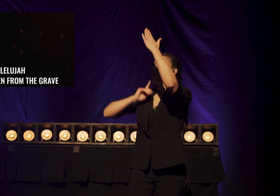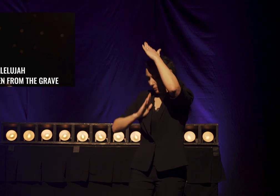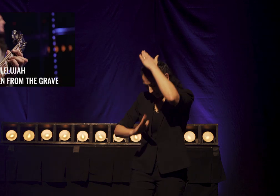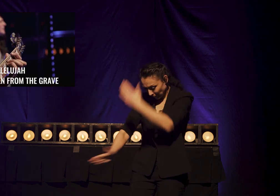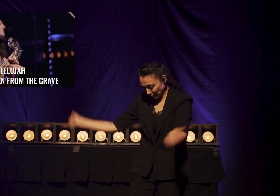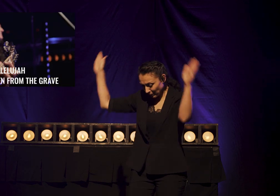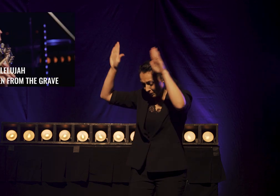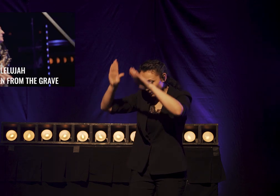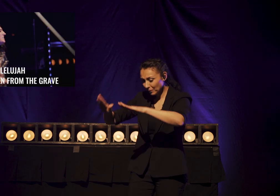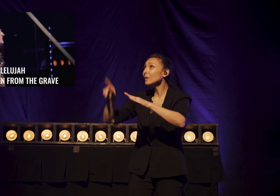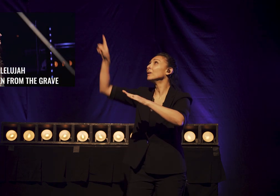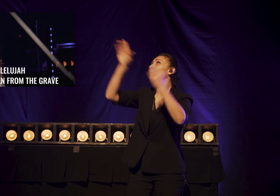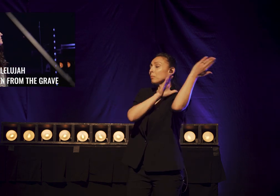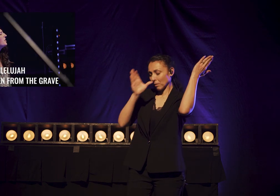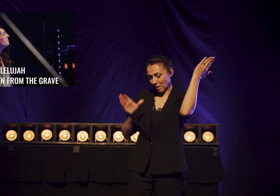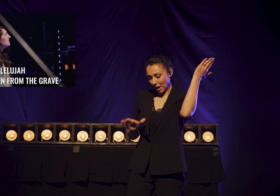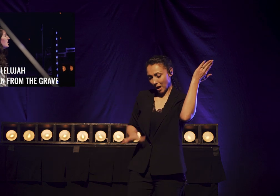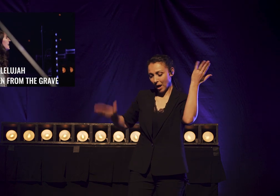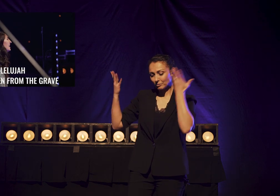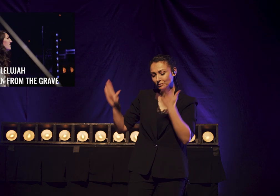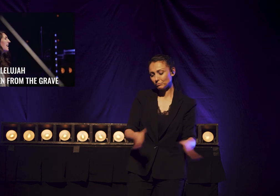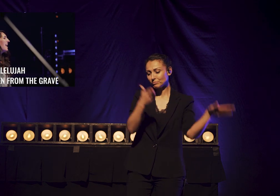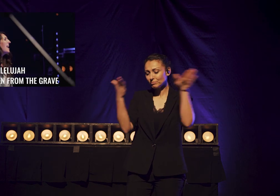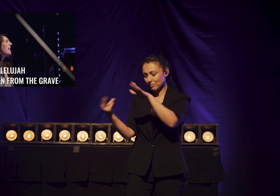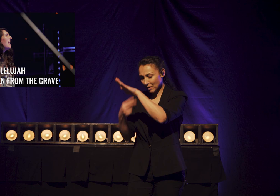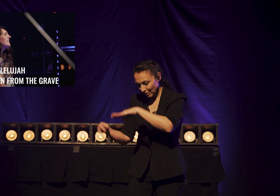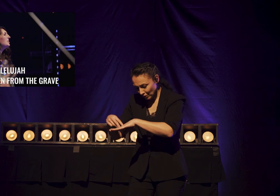Christ Is Risen From The Grave Hallelujah